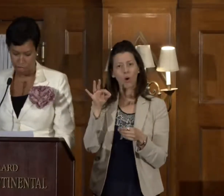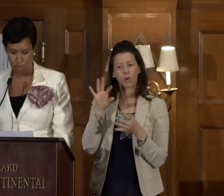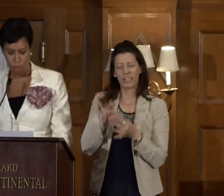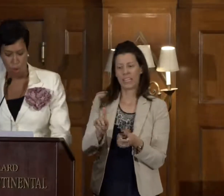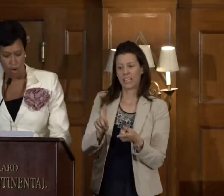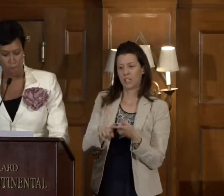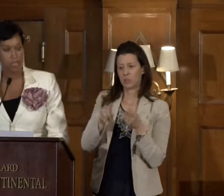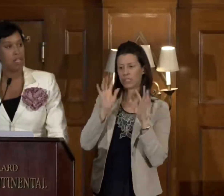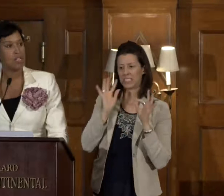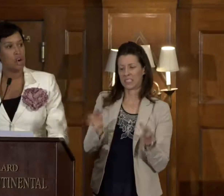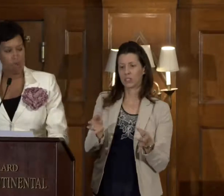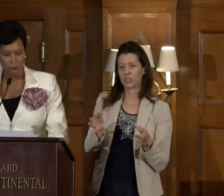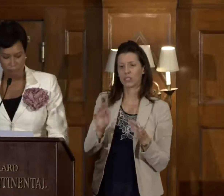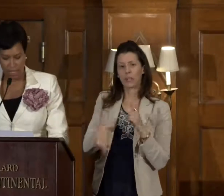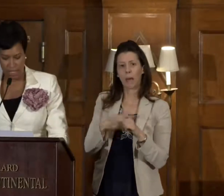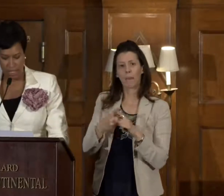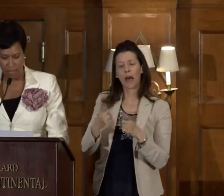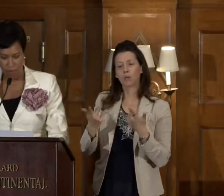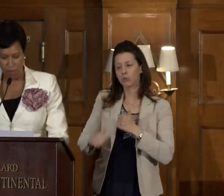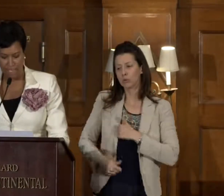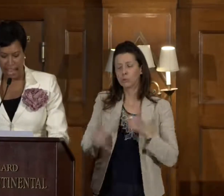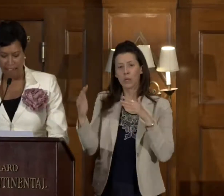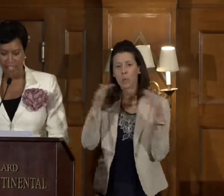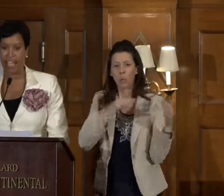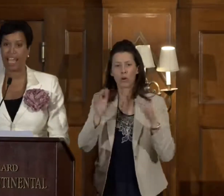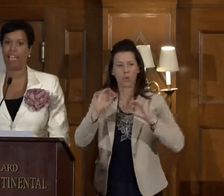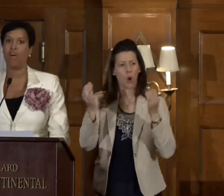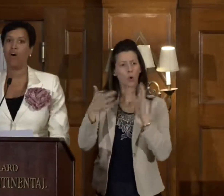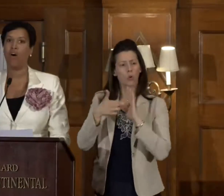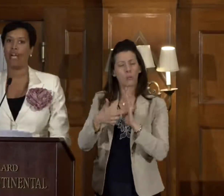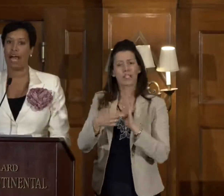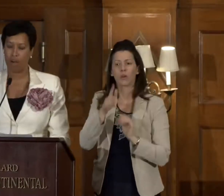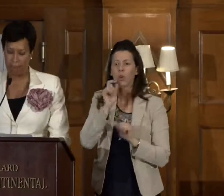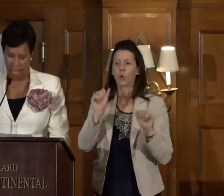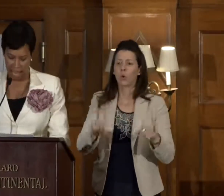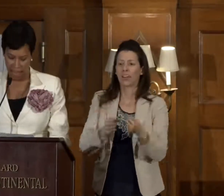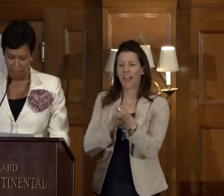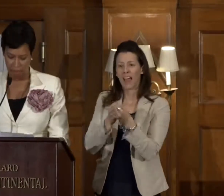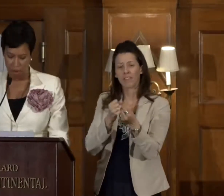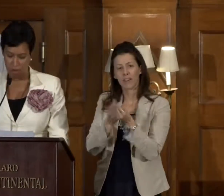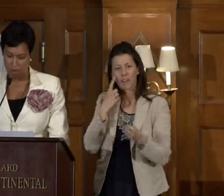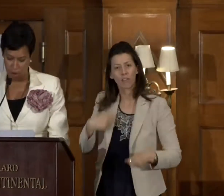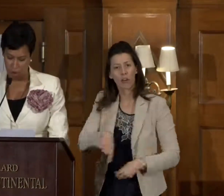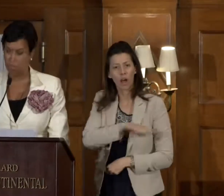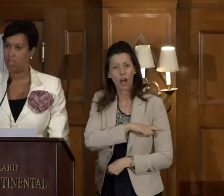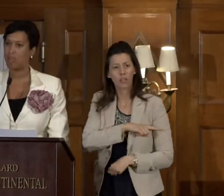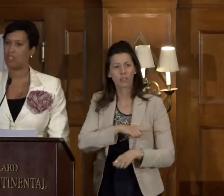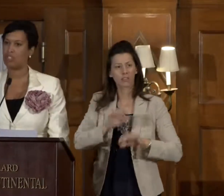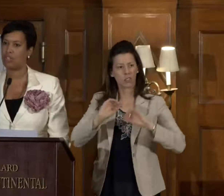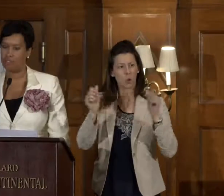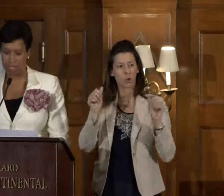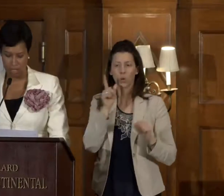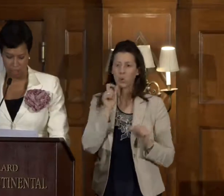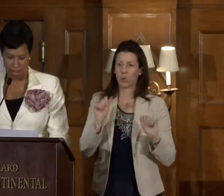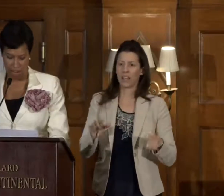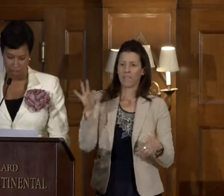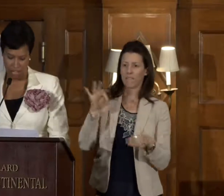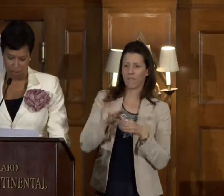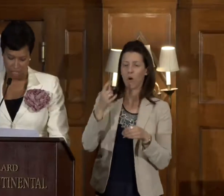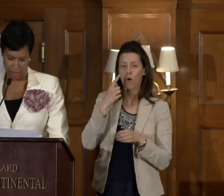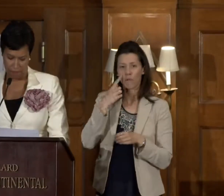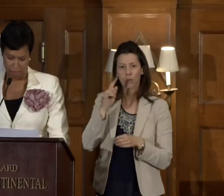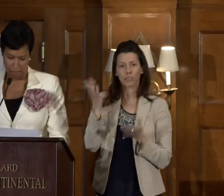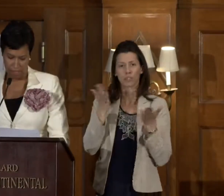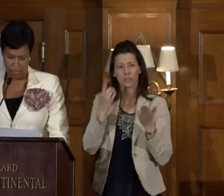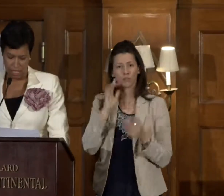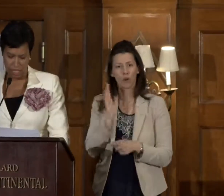troops to war. No representative who can advocate on our behalf or vote for services for our